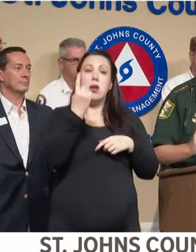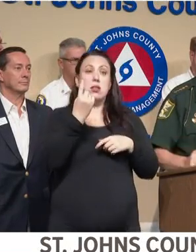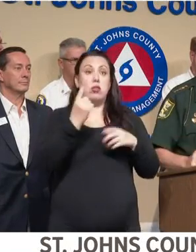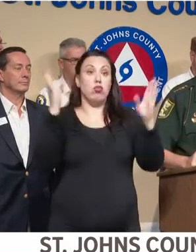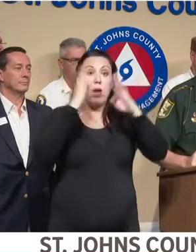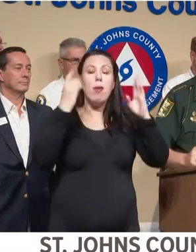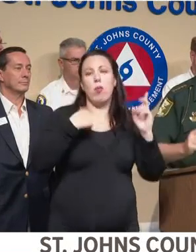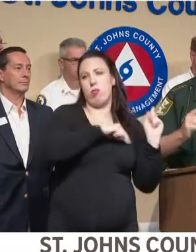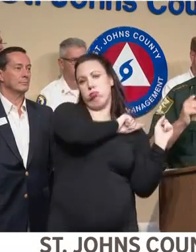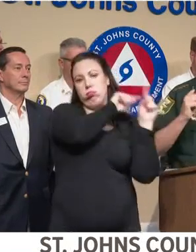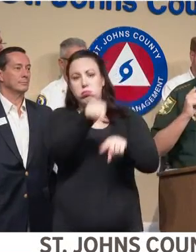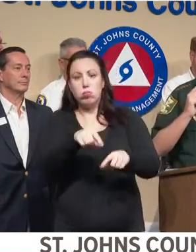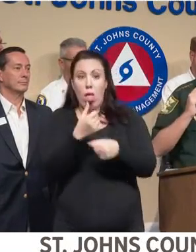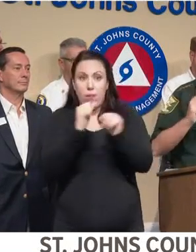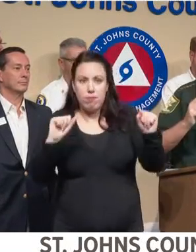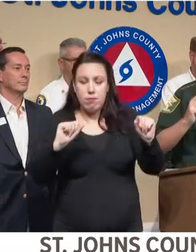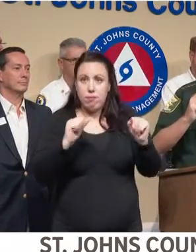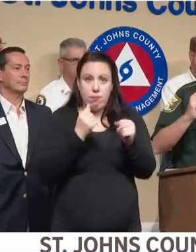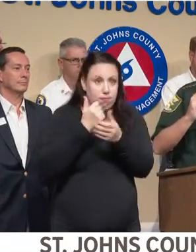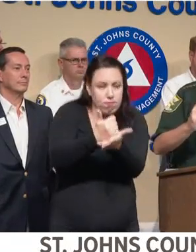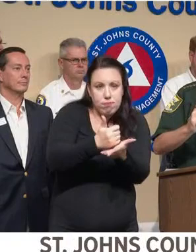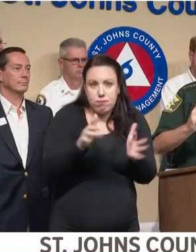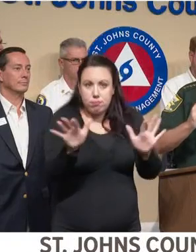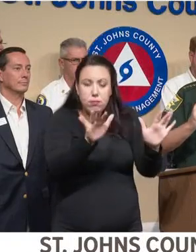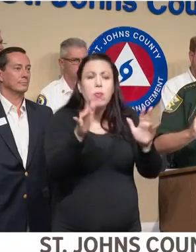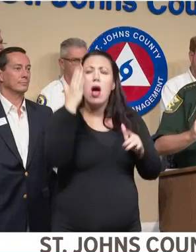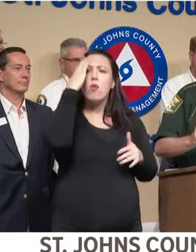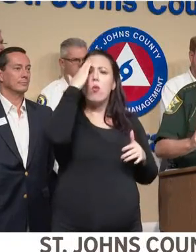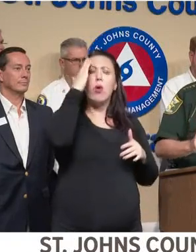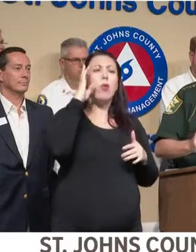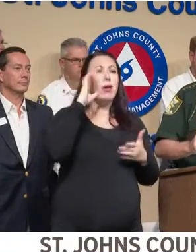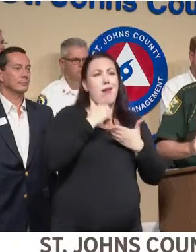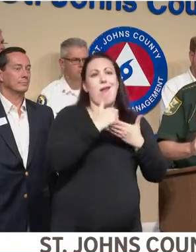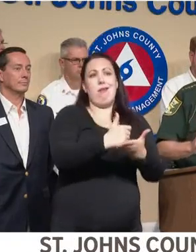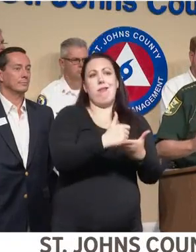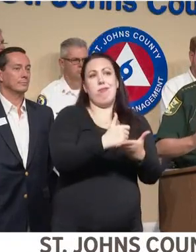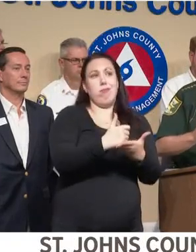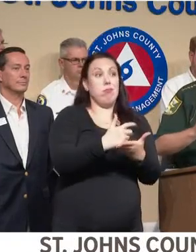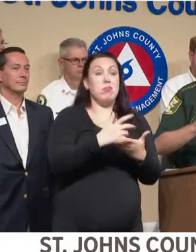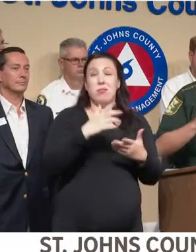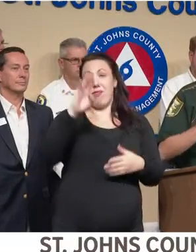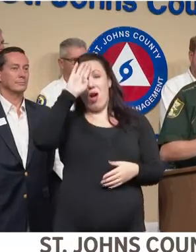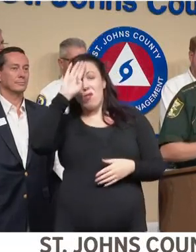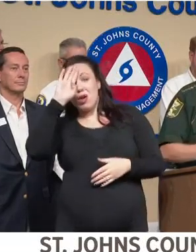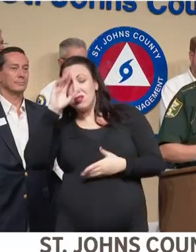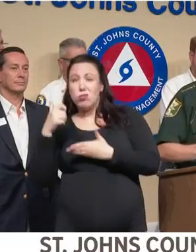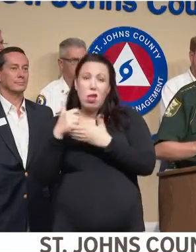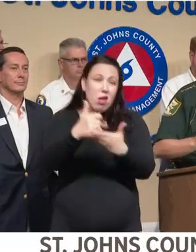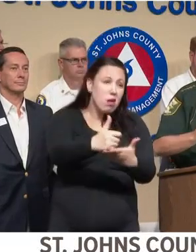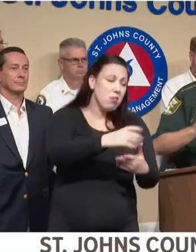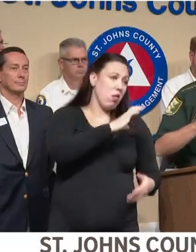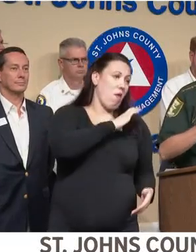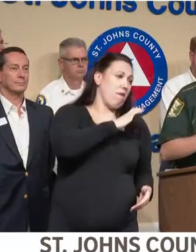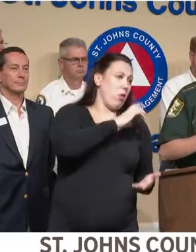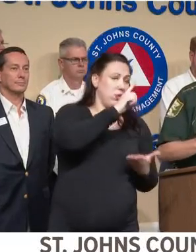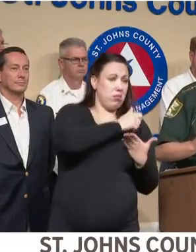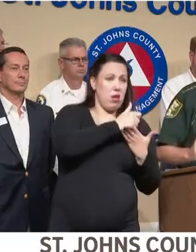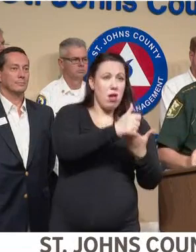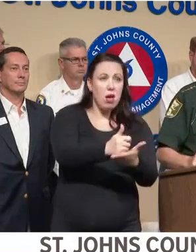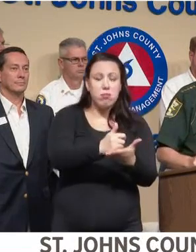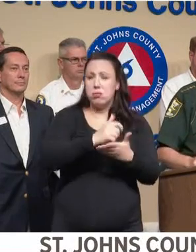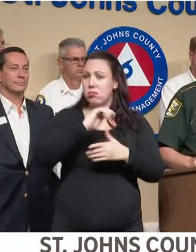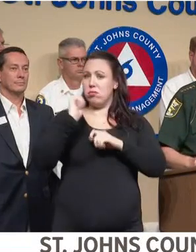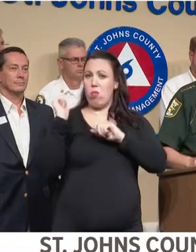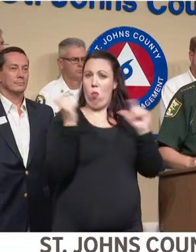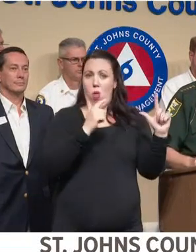we're going to come to your aid. And I know I speak for our great friends and partners in fire rescue, law enforcement, and everybody